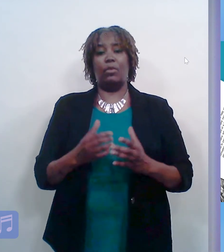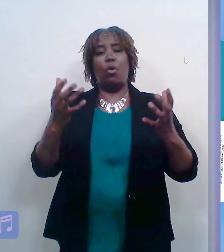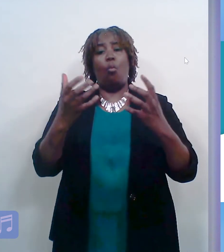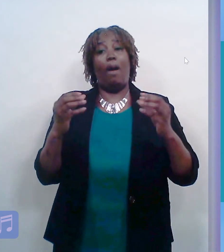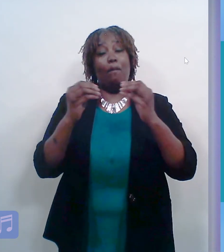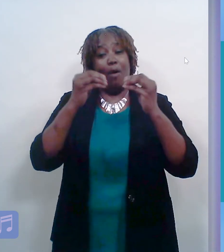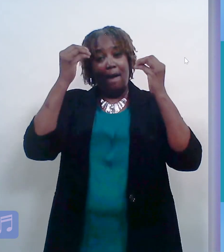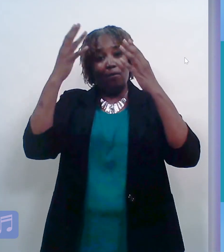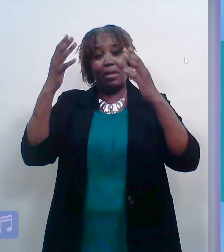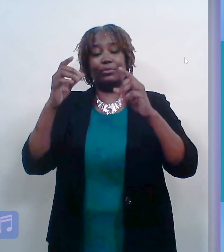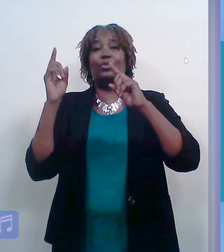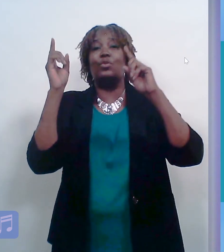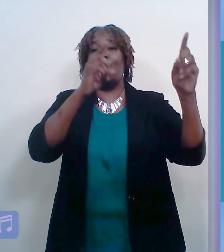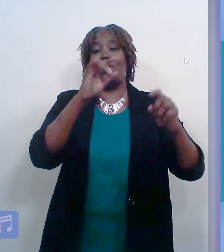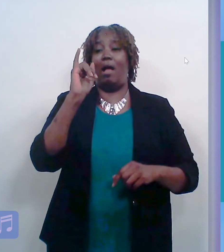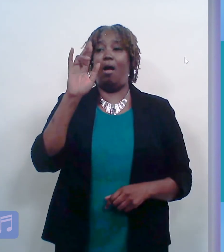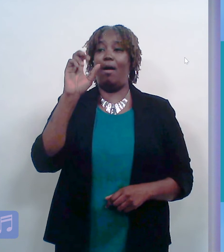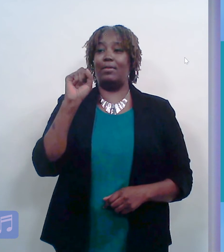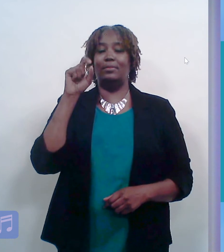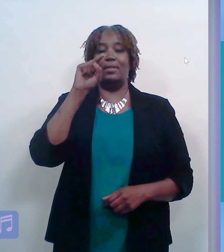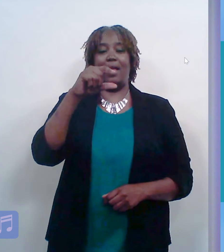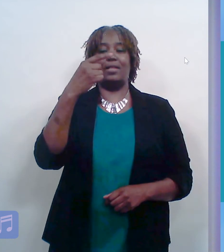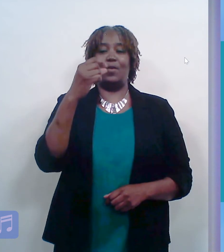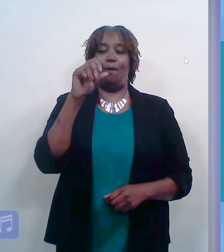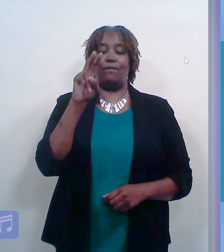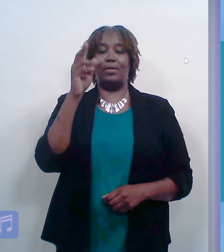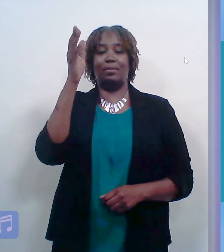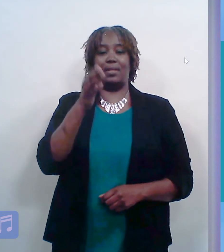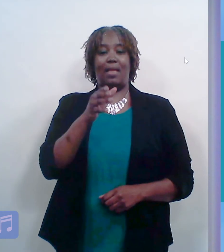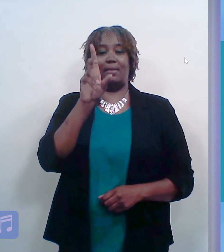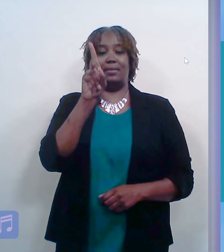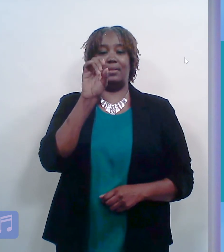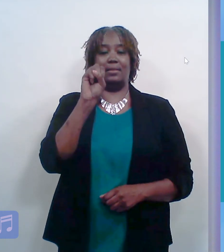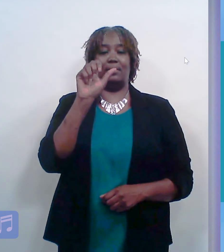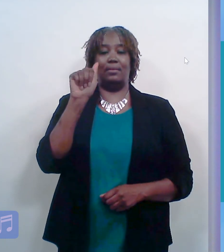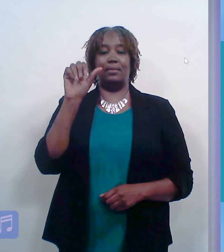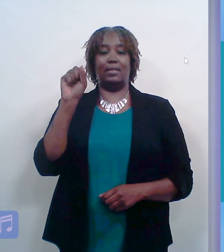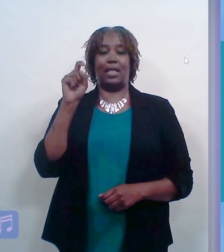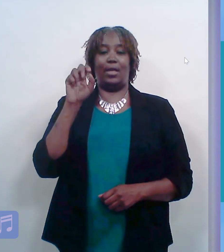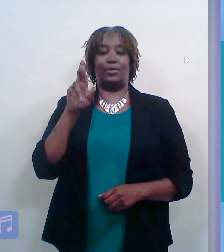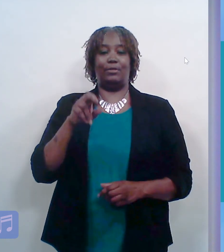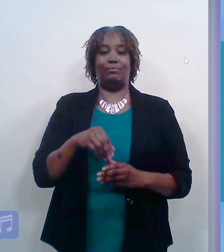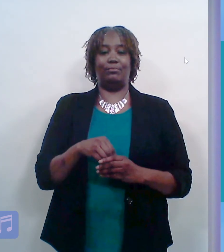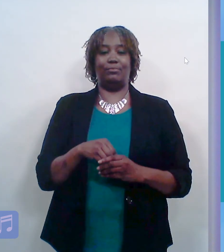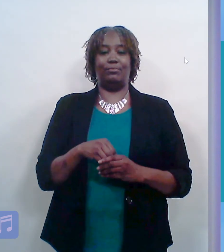For more information, check out this page, irs.gov slash disaster.